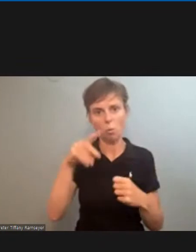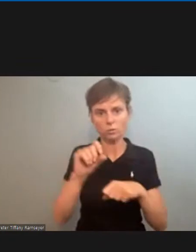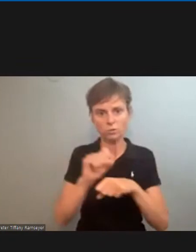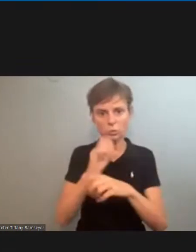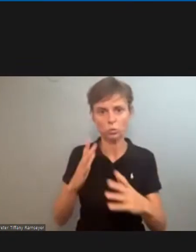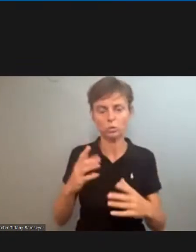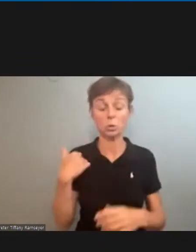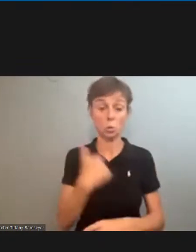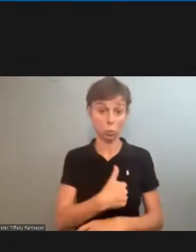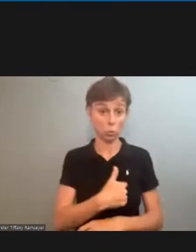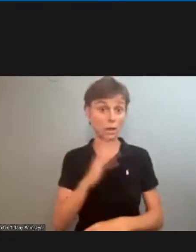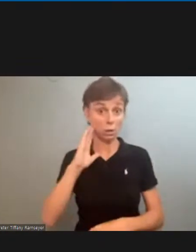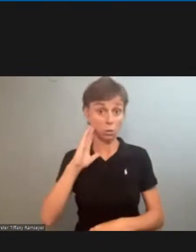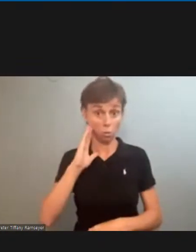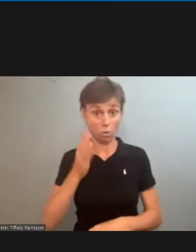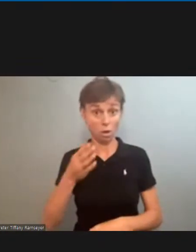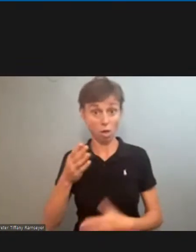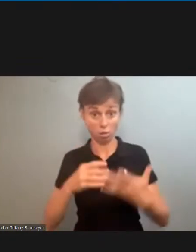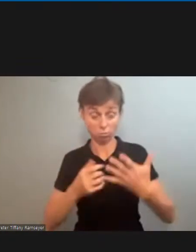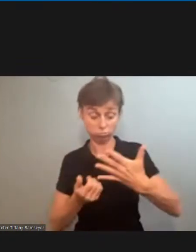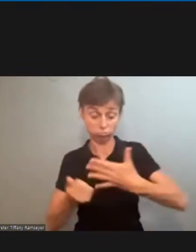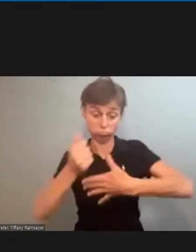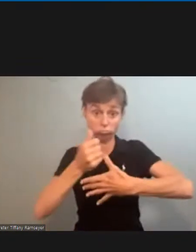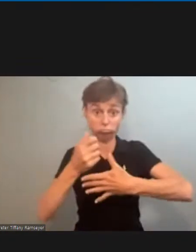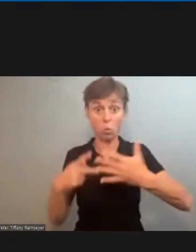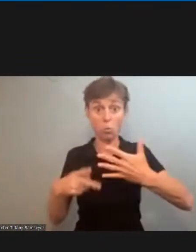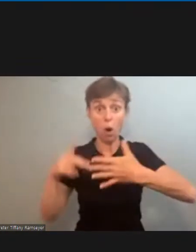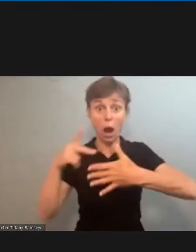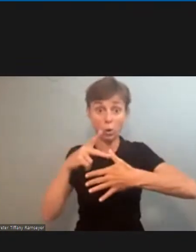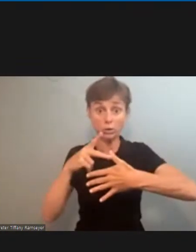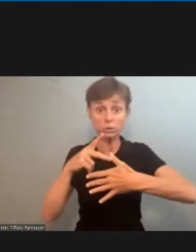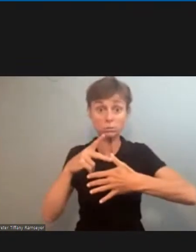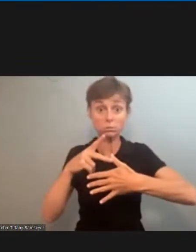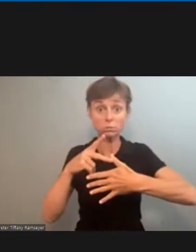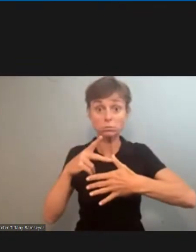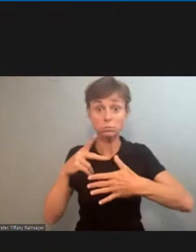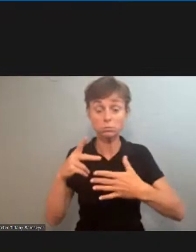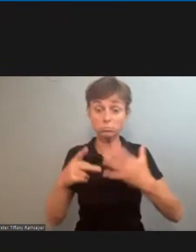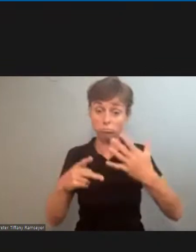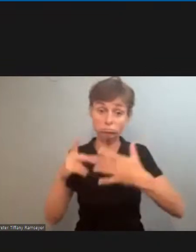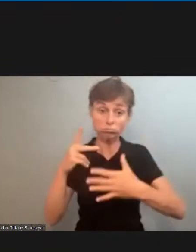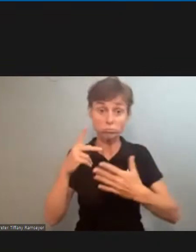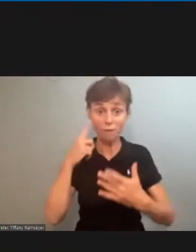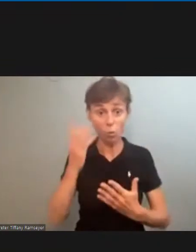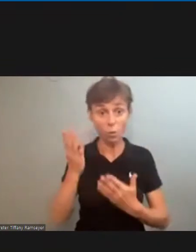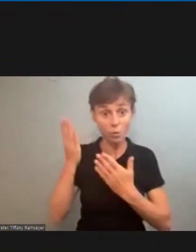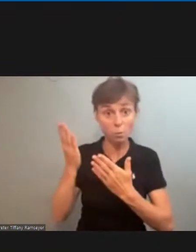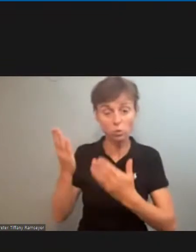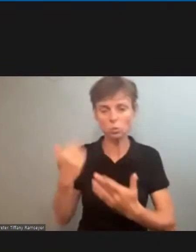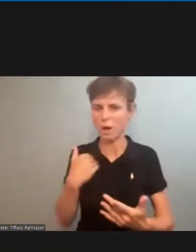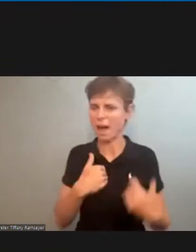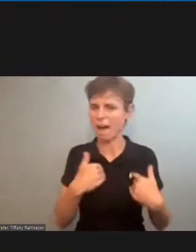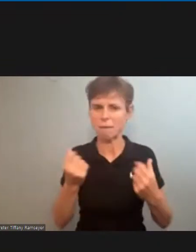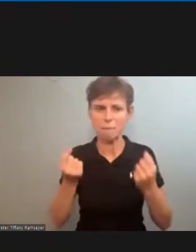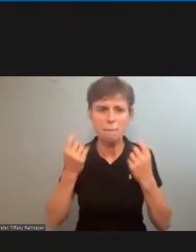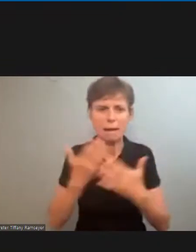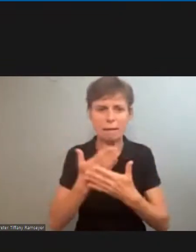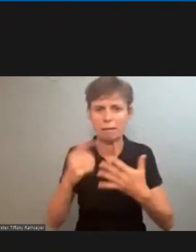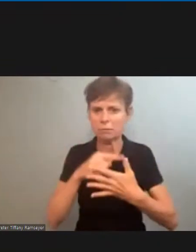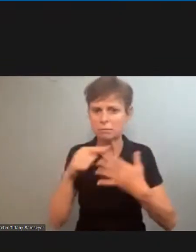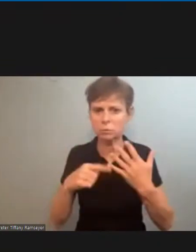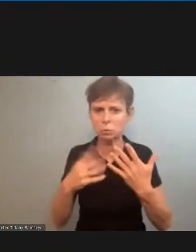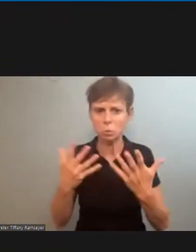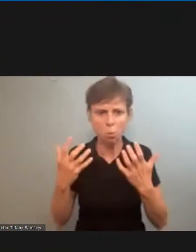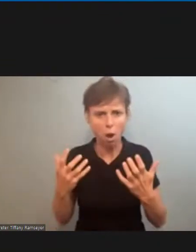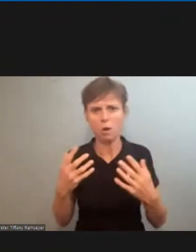prioritize sir uh our proposals there's there's many many things that we want many many needs out there but we have